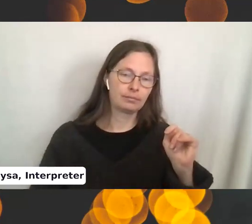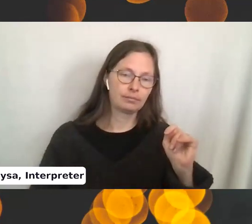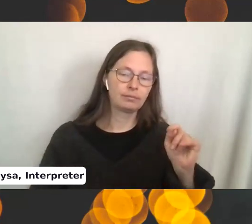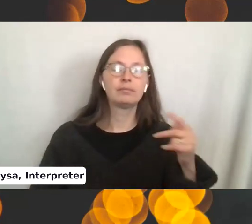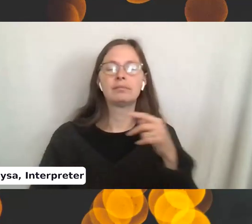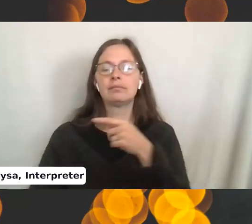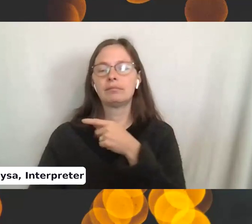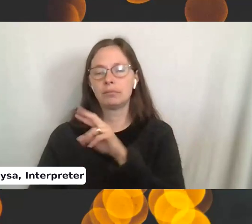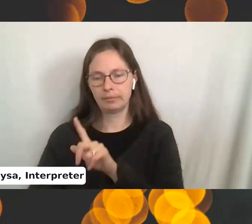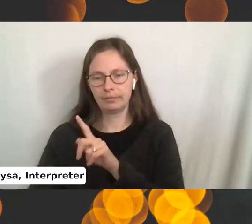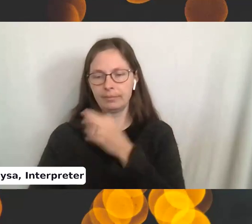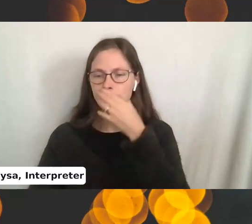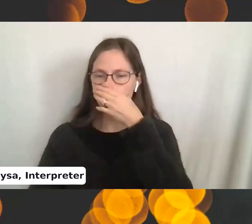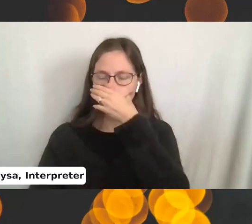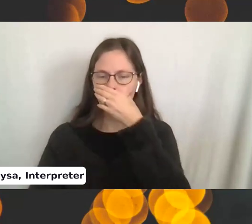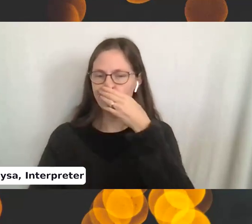Purl.